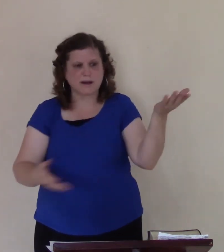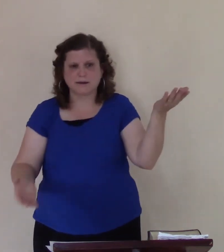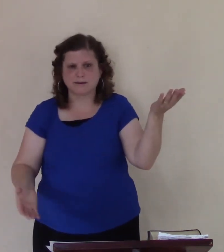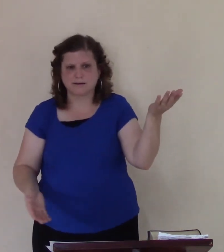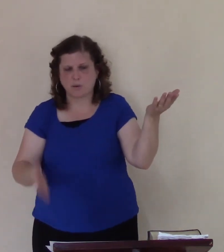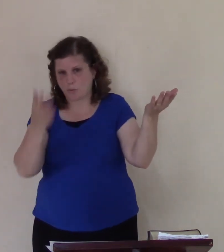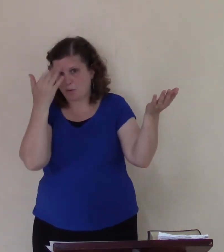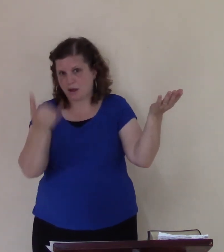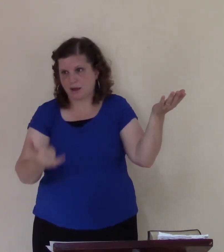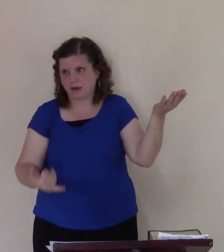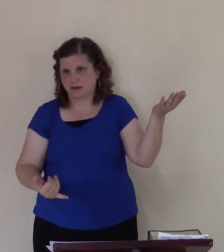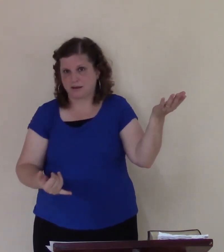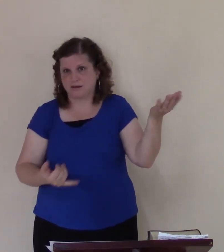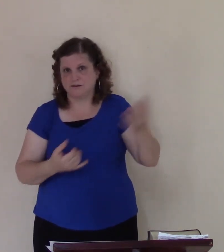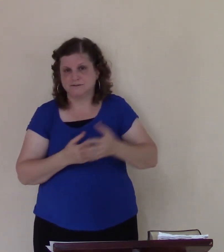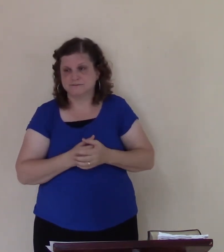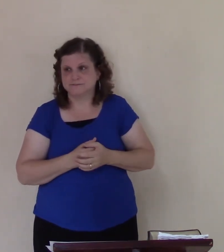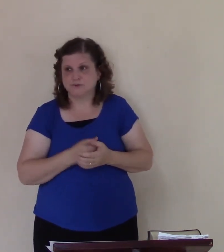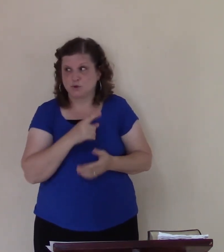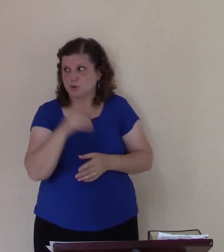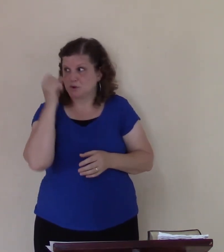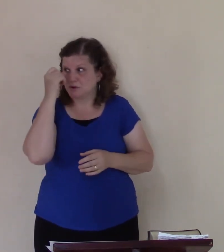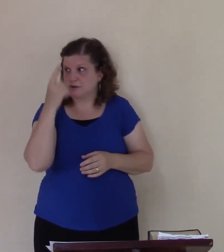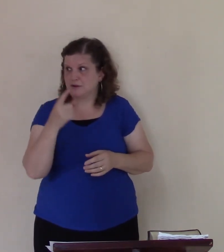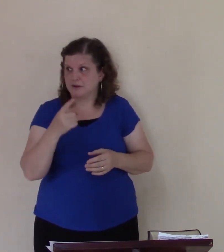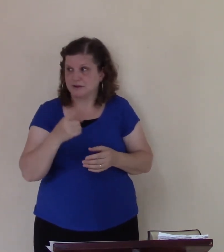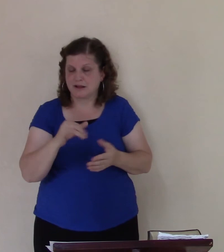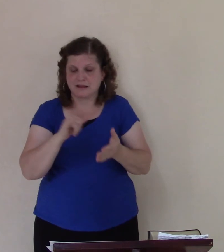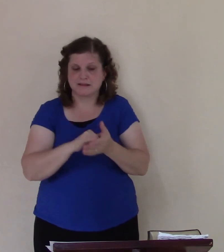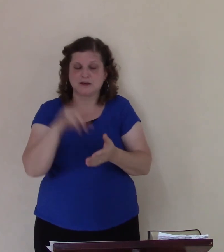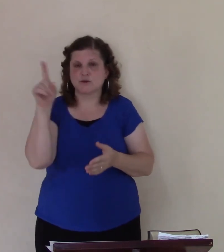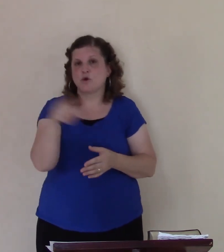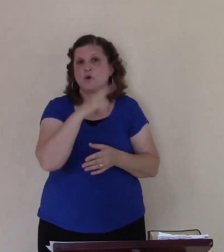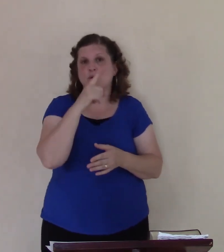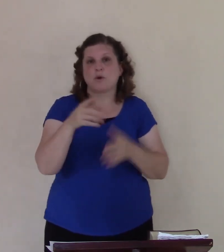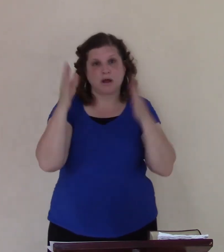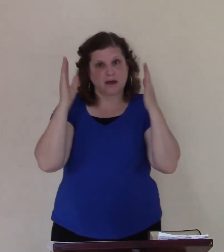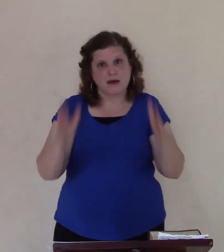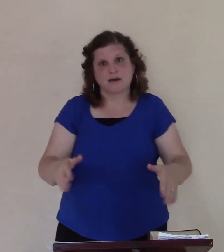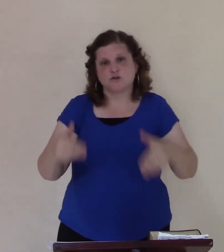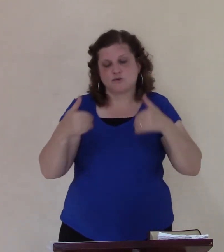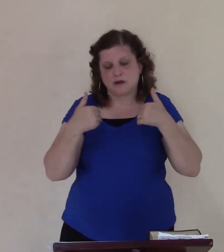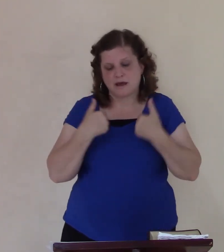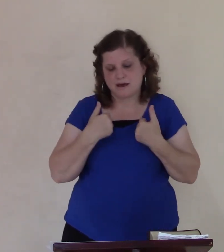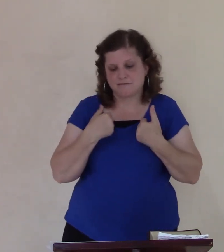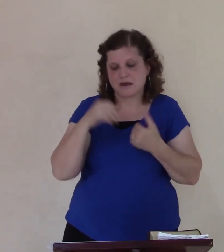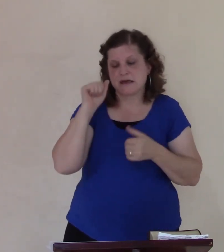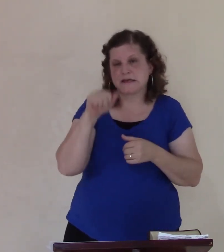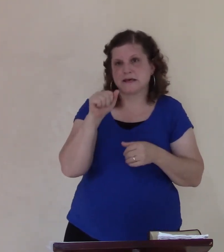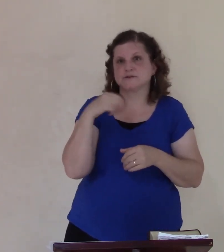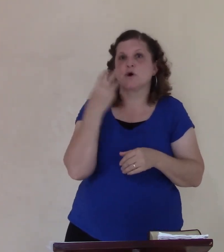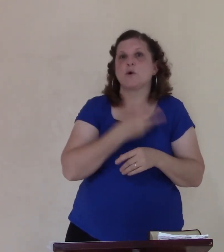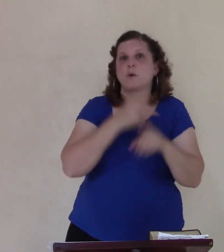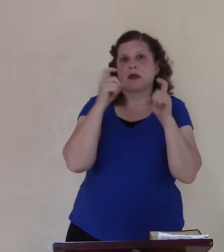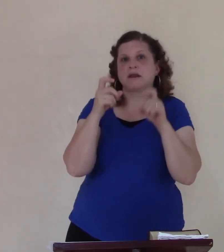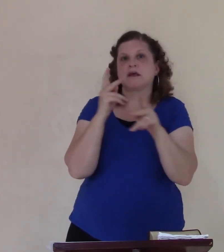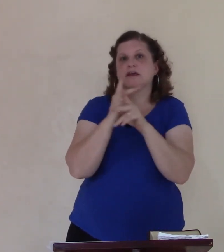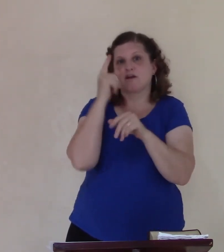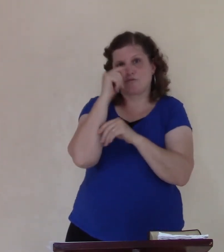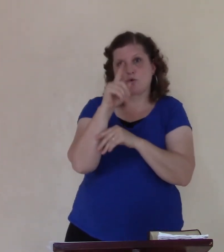are you getting to it that's a wrong attitude to have yes we should care for one another we should love one another we